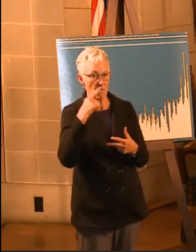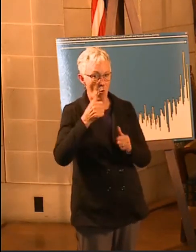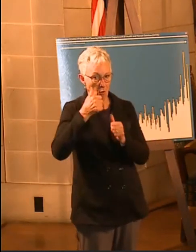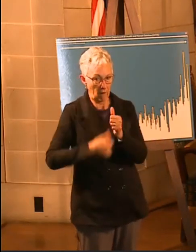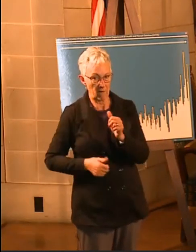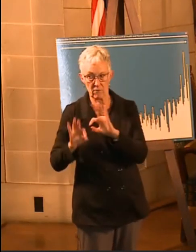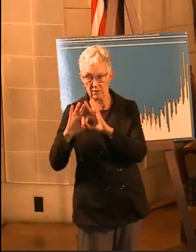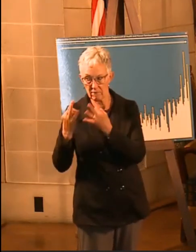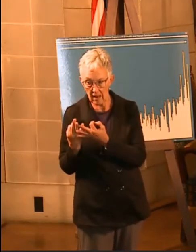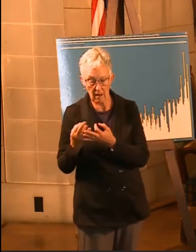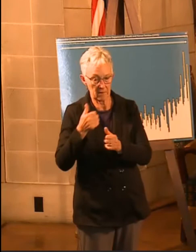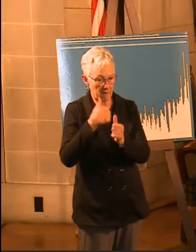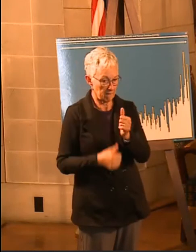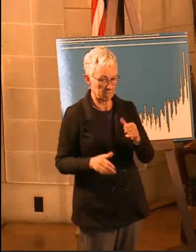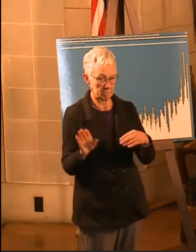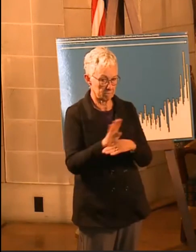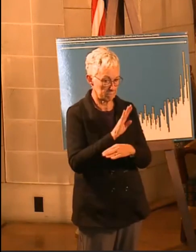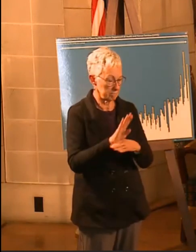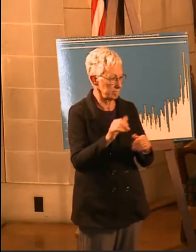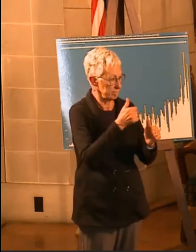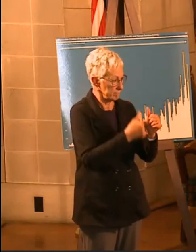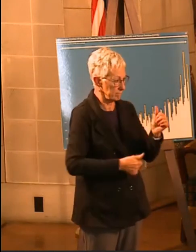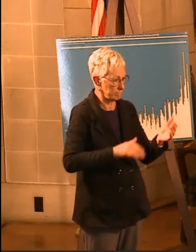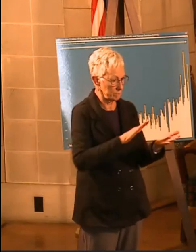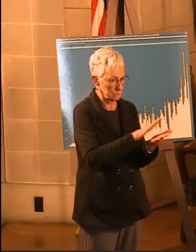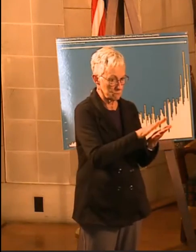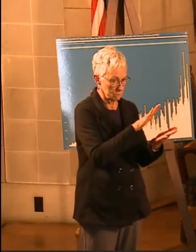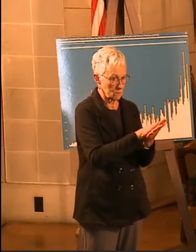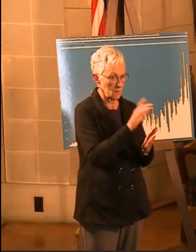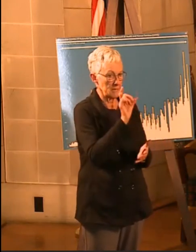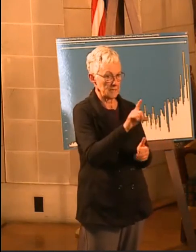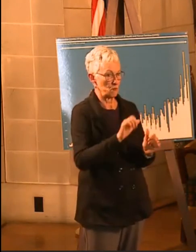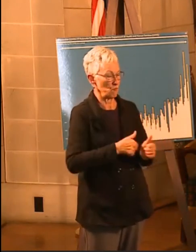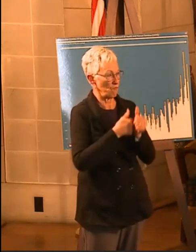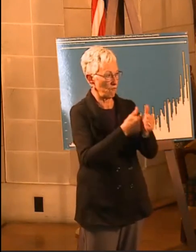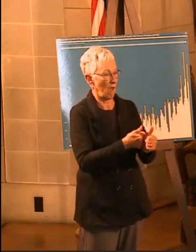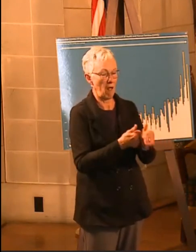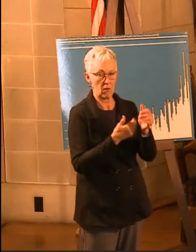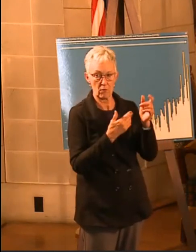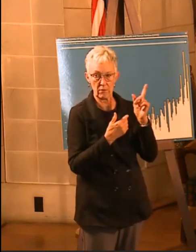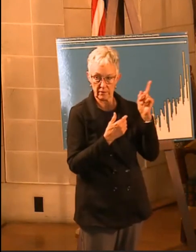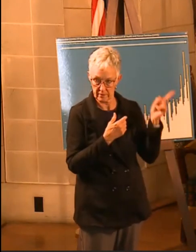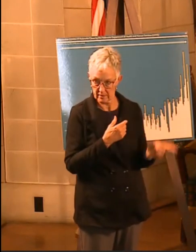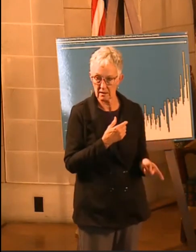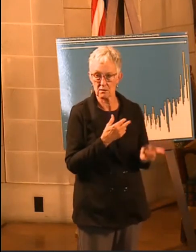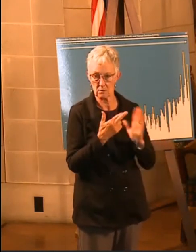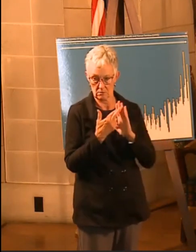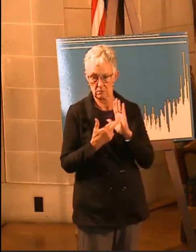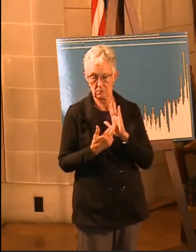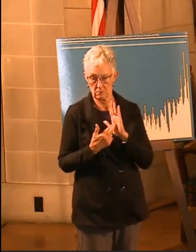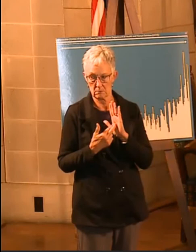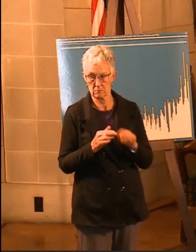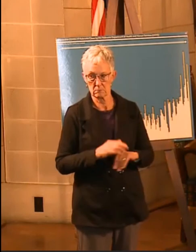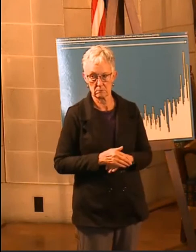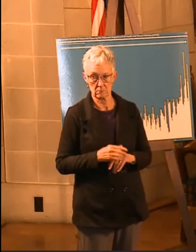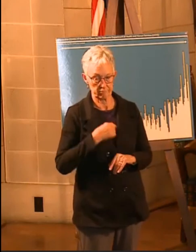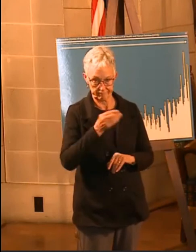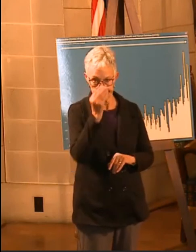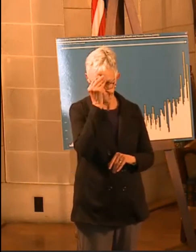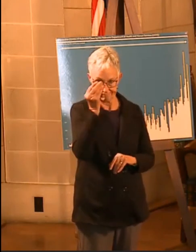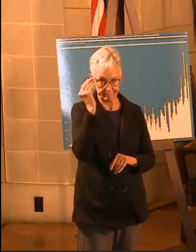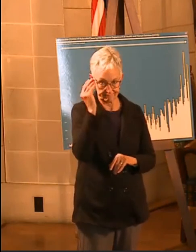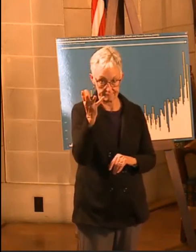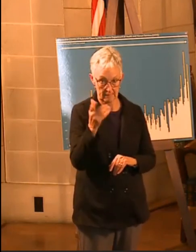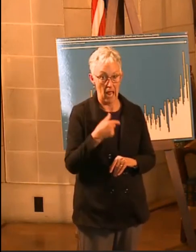to know that in order to keep schools open, that's going to be a critical part of this work. Now, I can tell you I'm worried as we go into